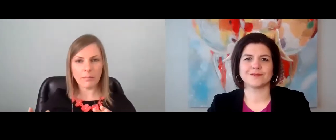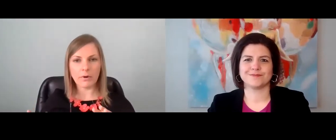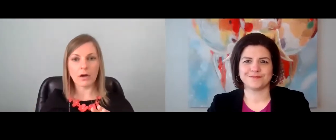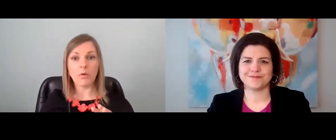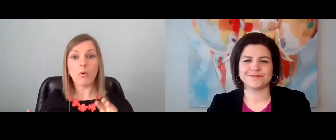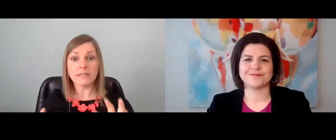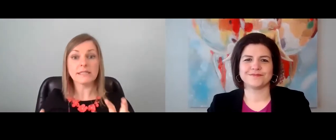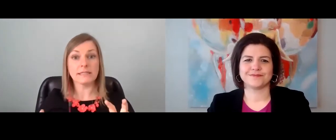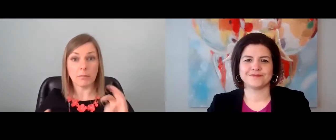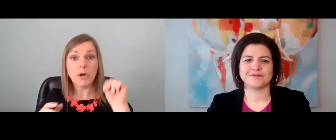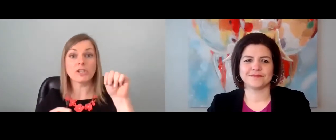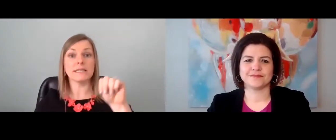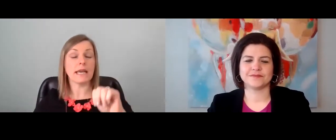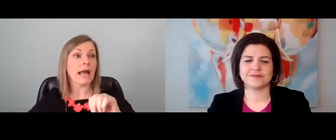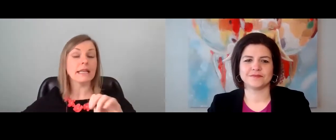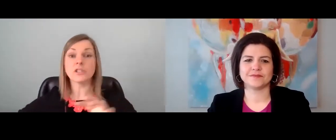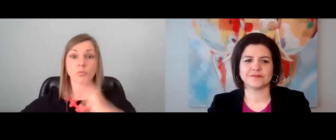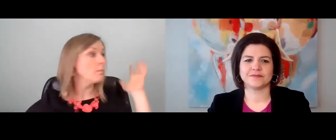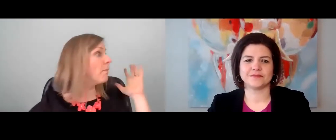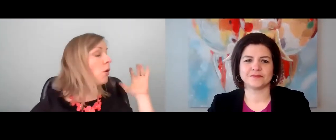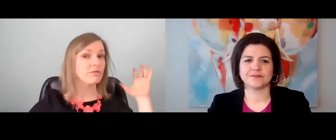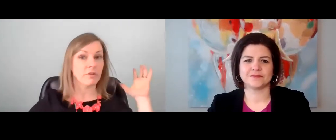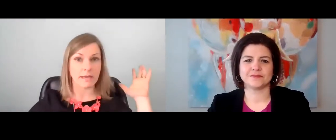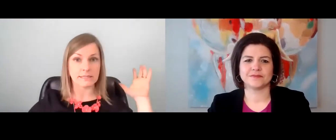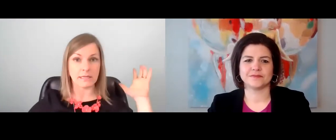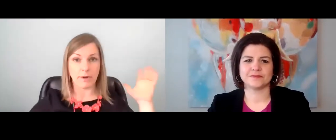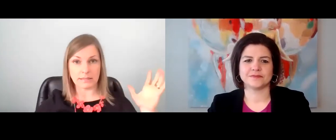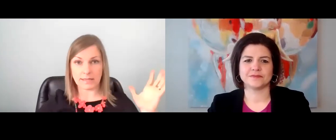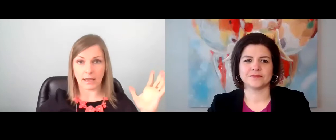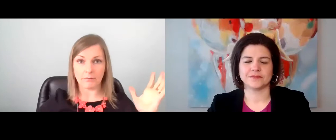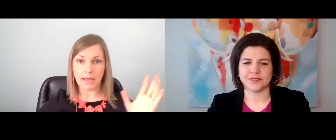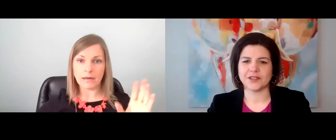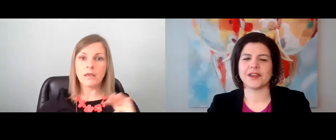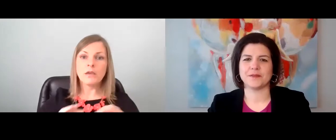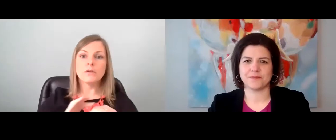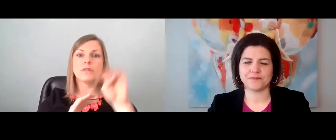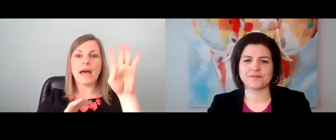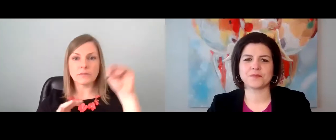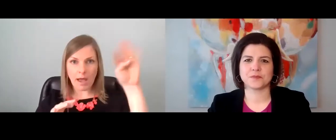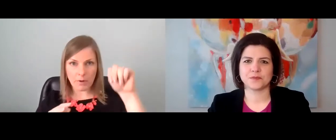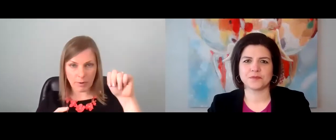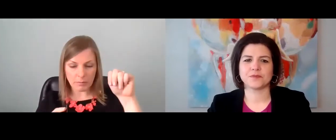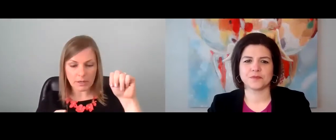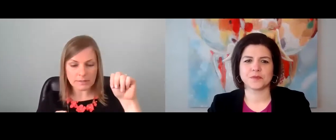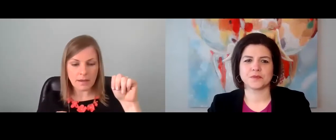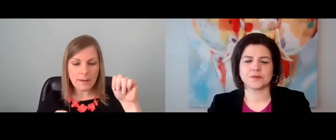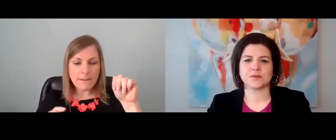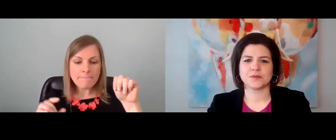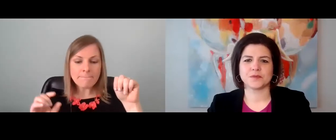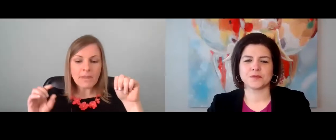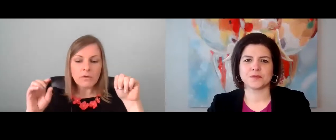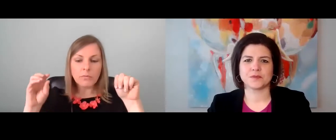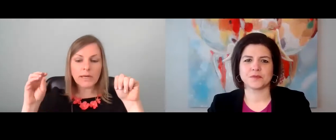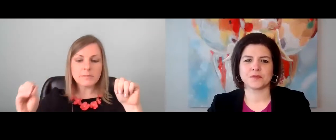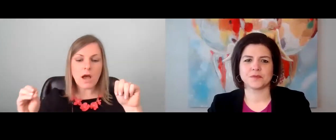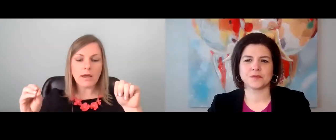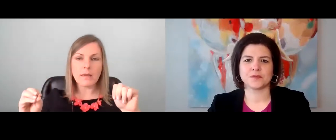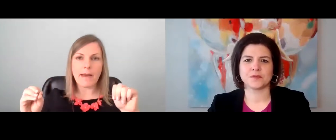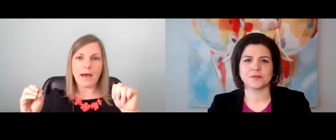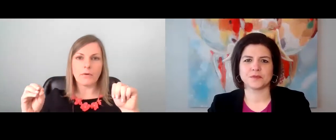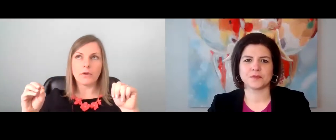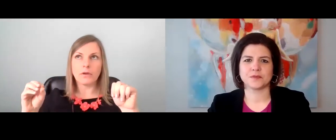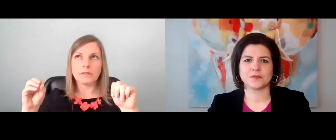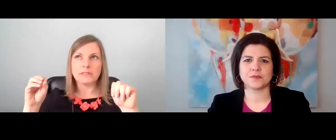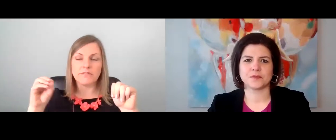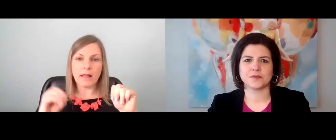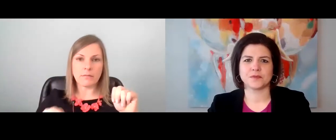help or, or is this an emergency and I need to bolt from my seat right this second, right? So that's how our brain works. When I'm talking